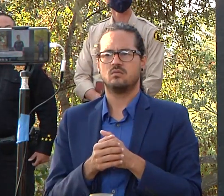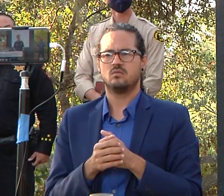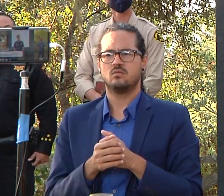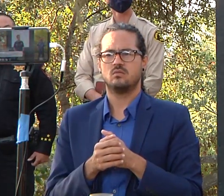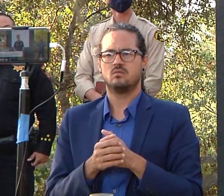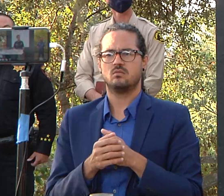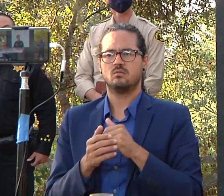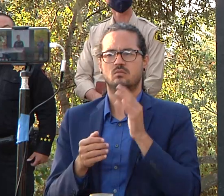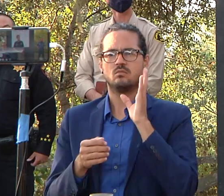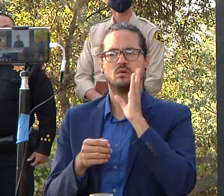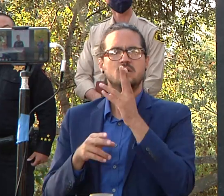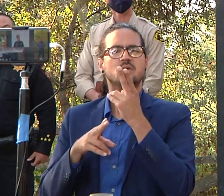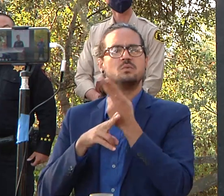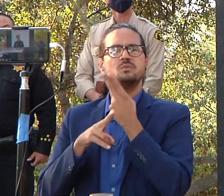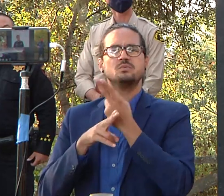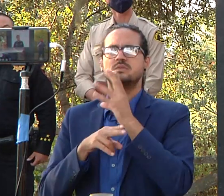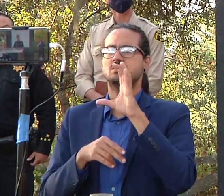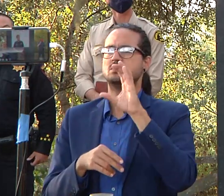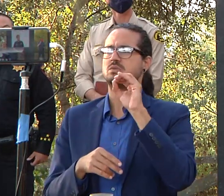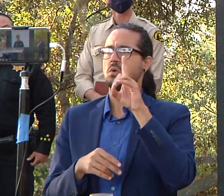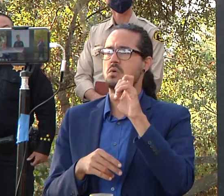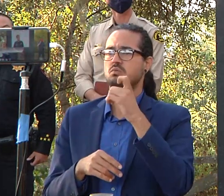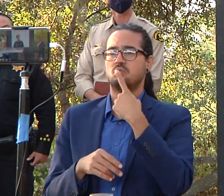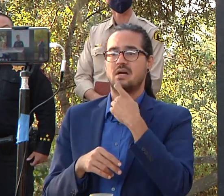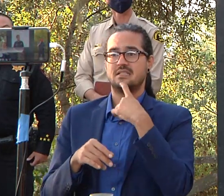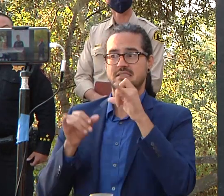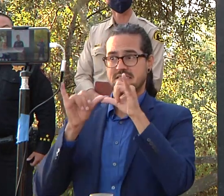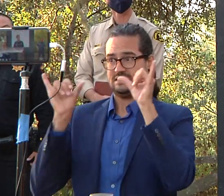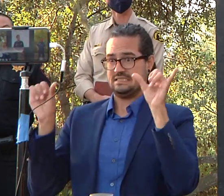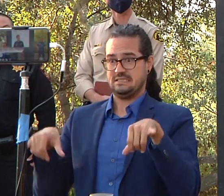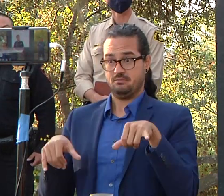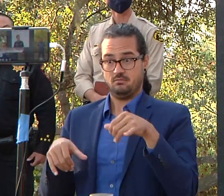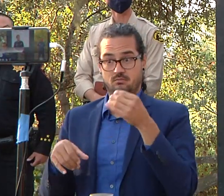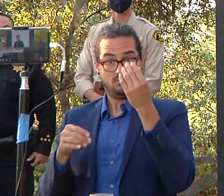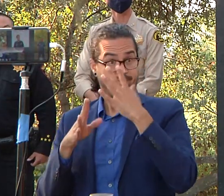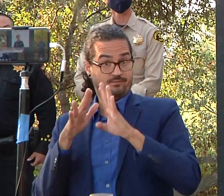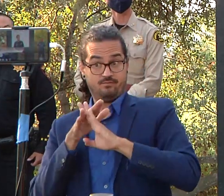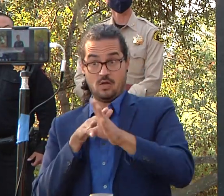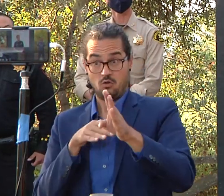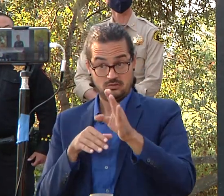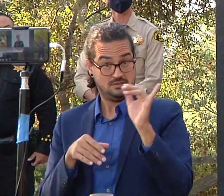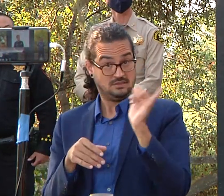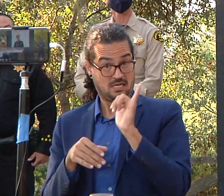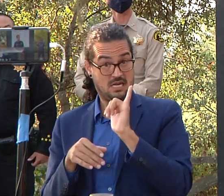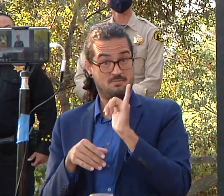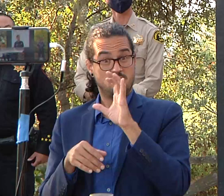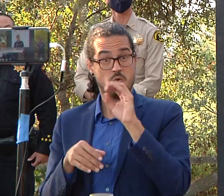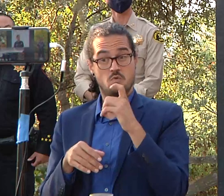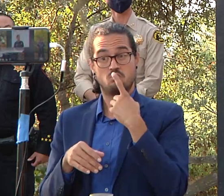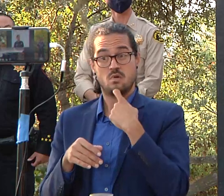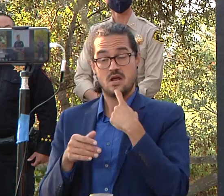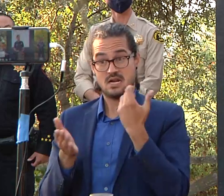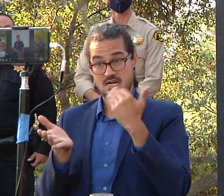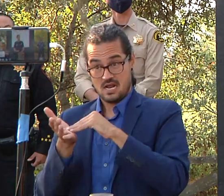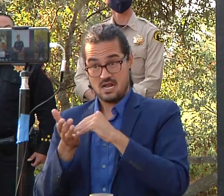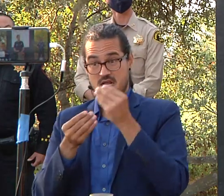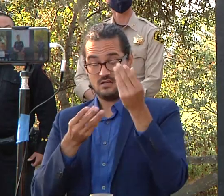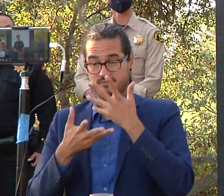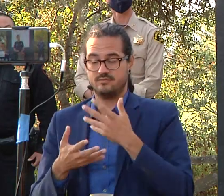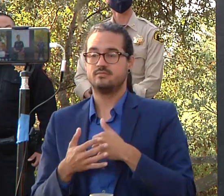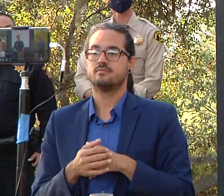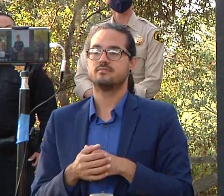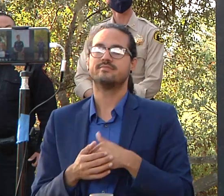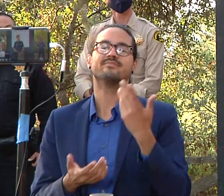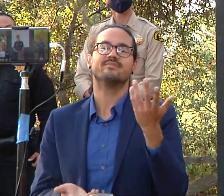tell us when we evacuated sure so the question was related to uh what to expect for repopulation in the san lorenzo valley and how the the